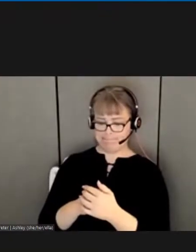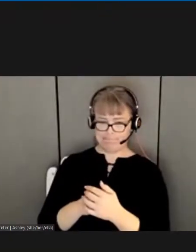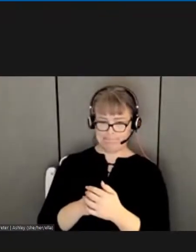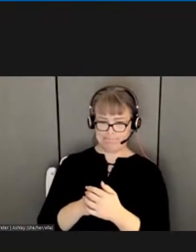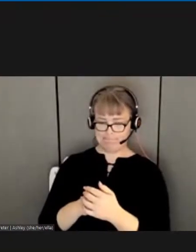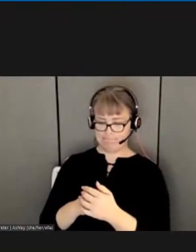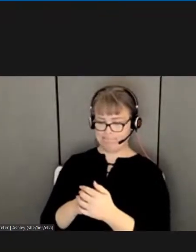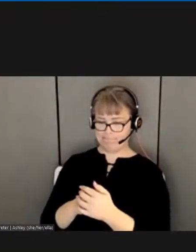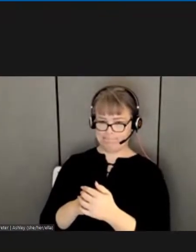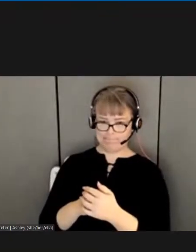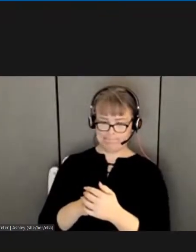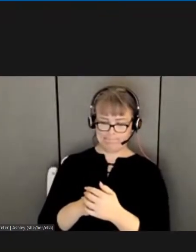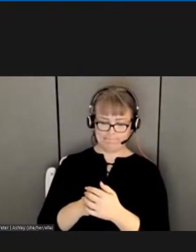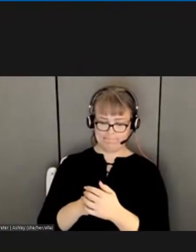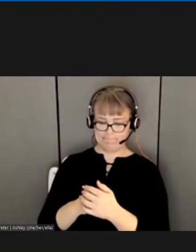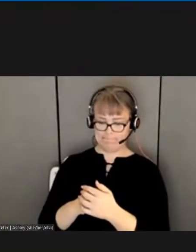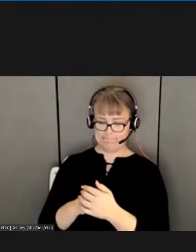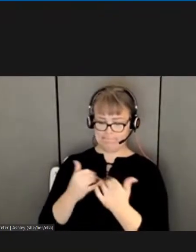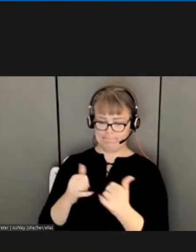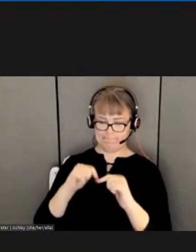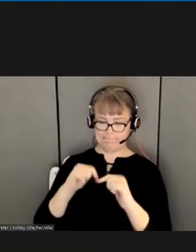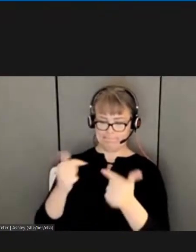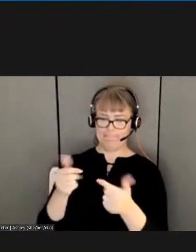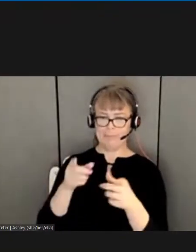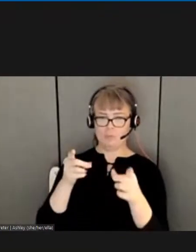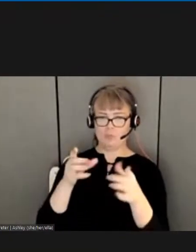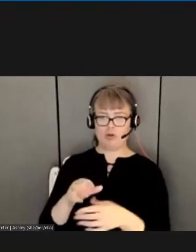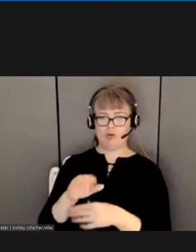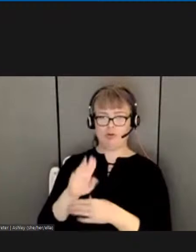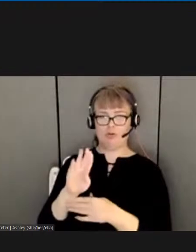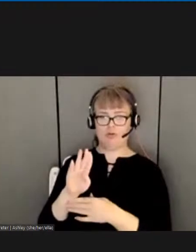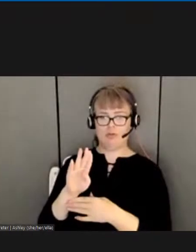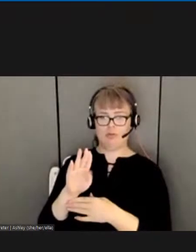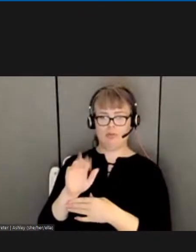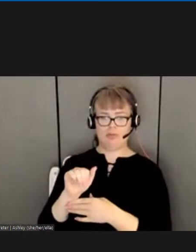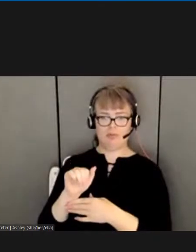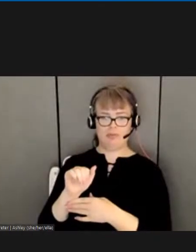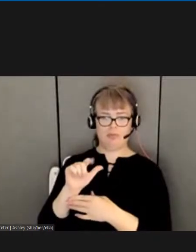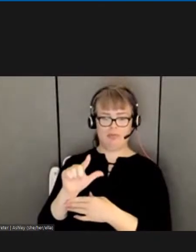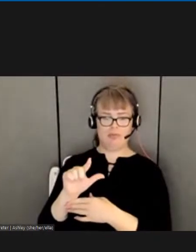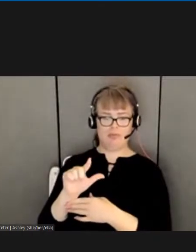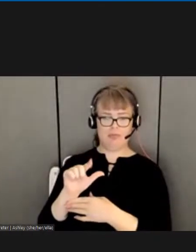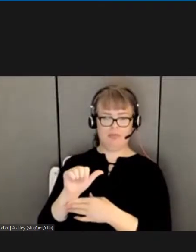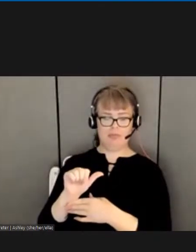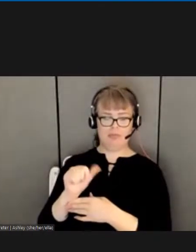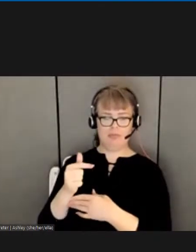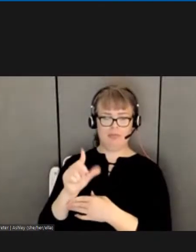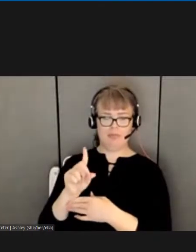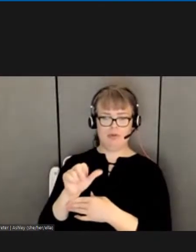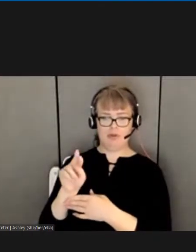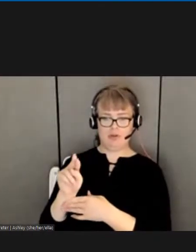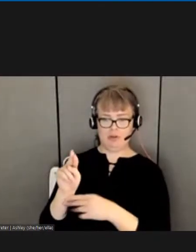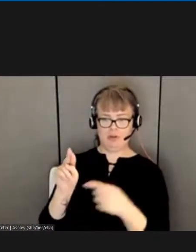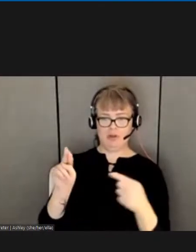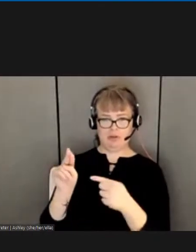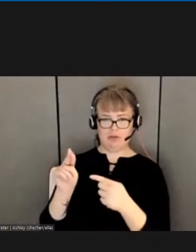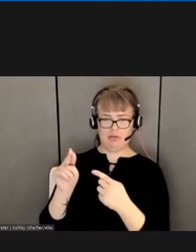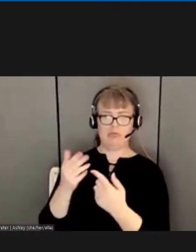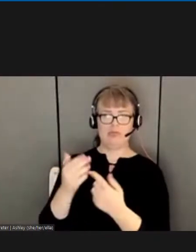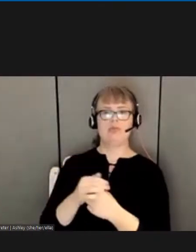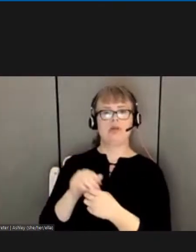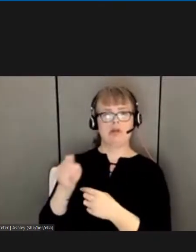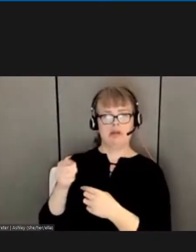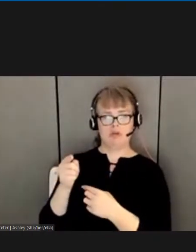you Director Balagon, as he likes to be called, and he'll give you the correct pronunciation of his first